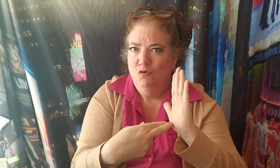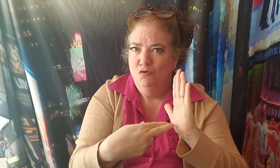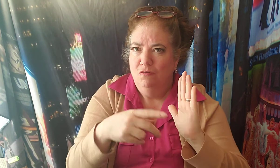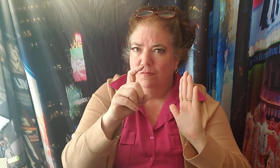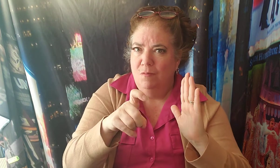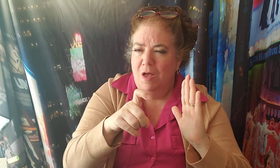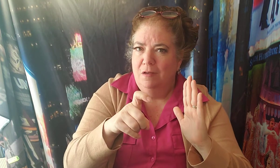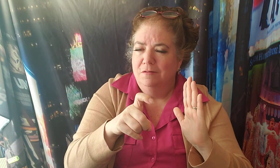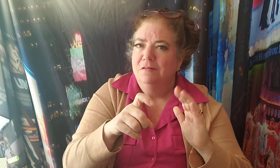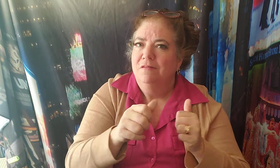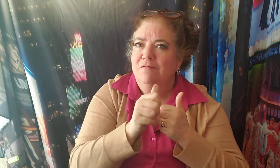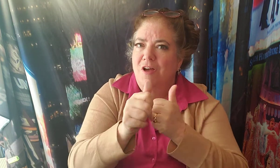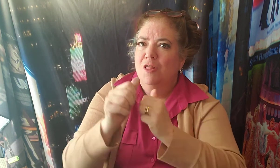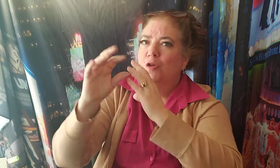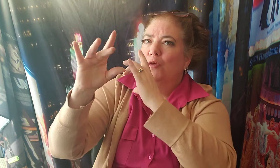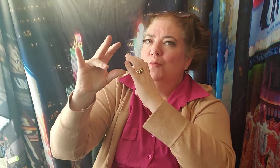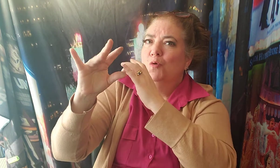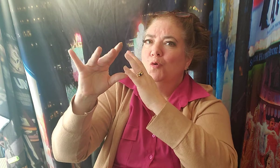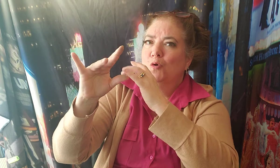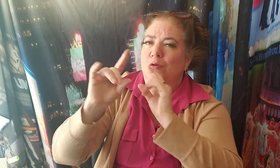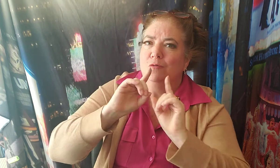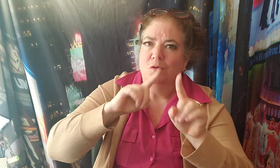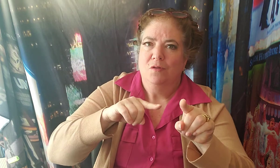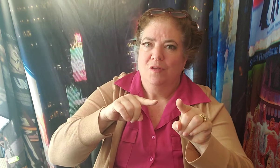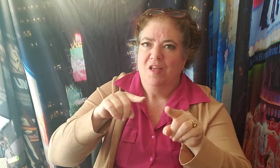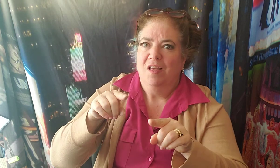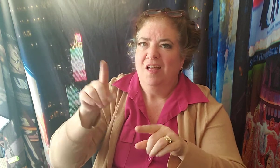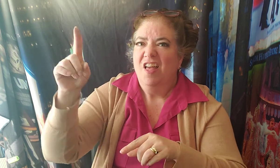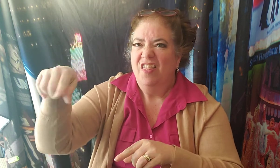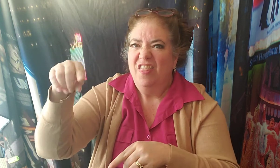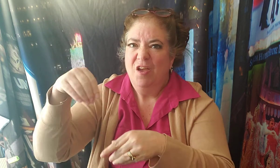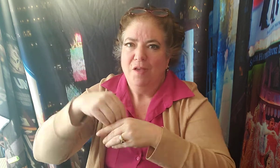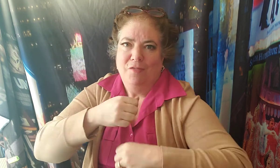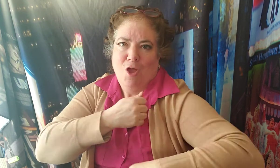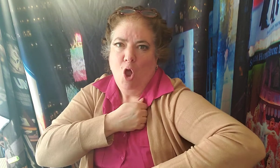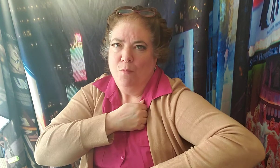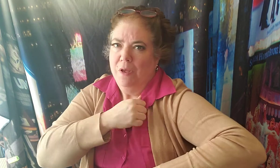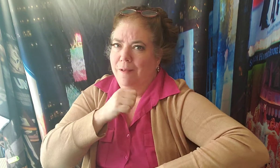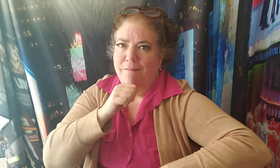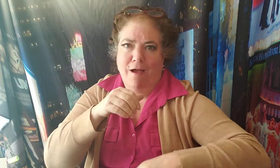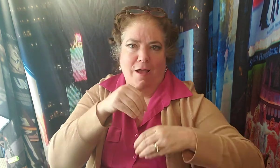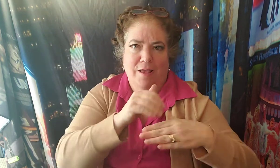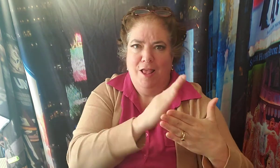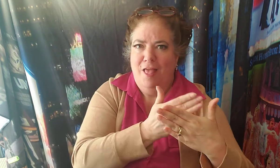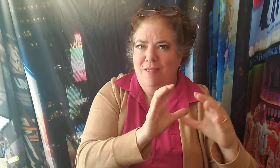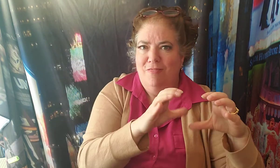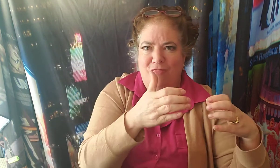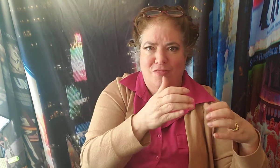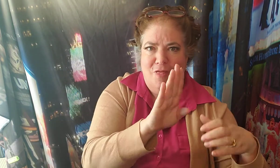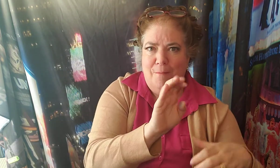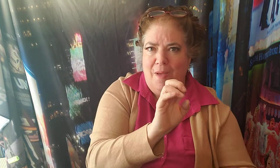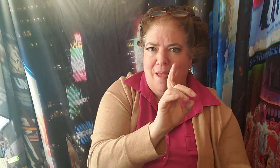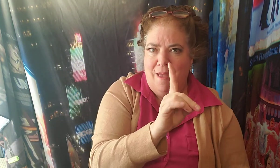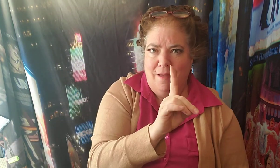They're in the army And not in the van This is the army Mr. Brown